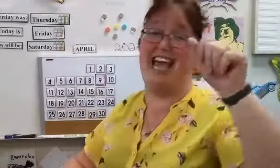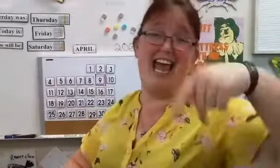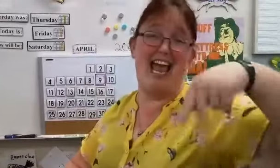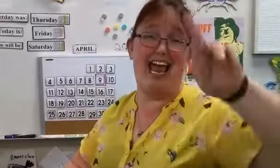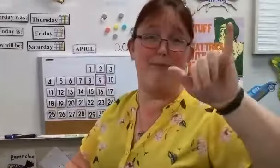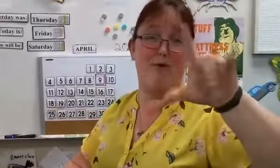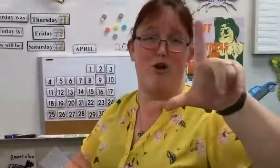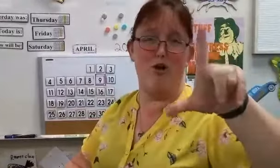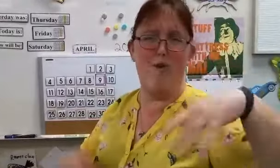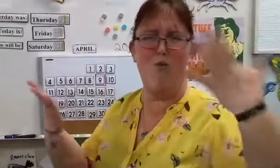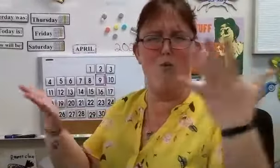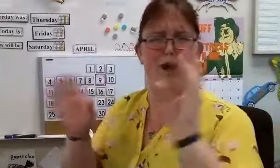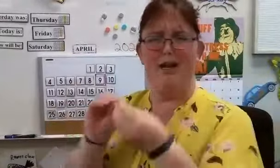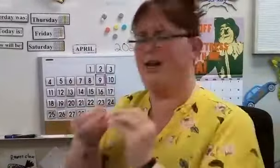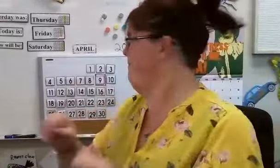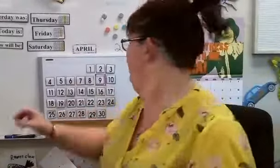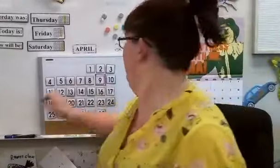April. What number?